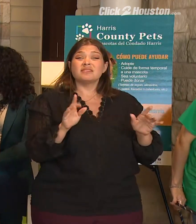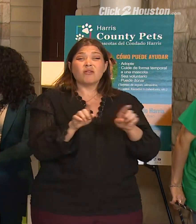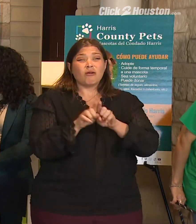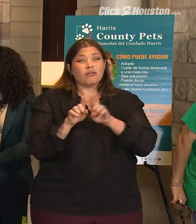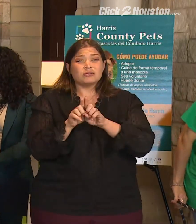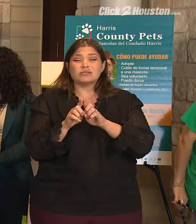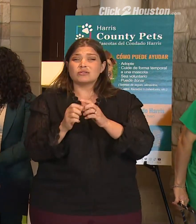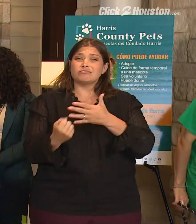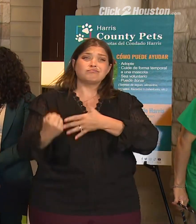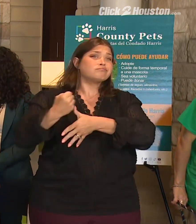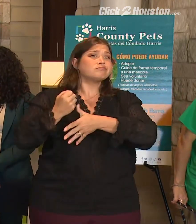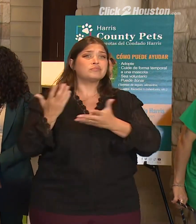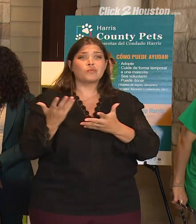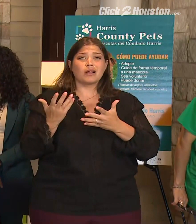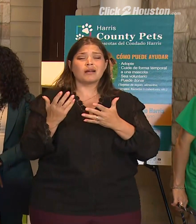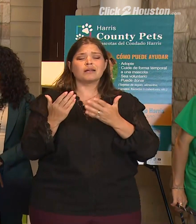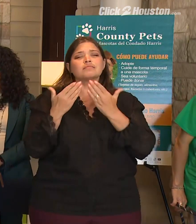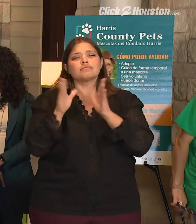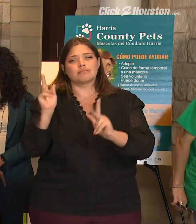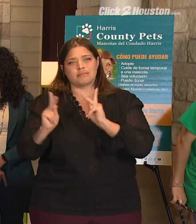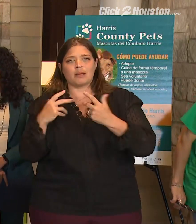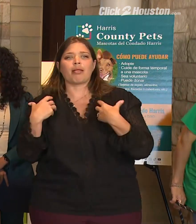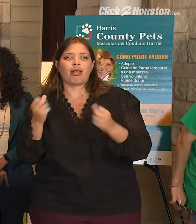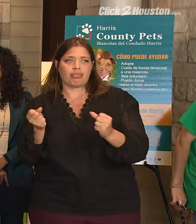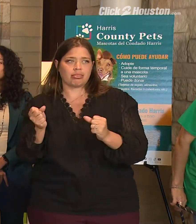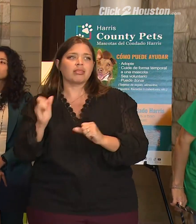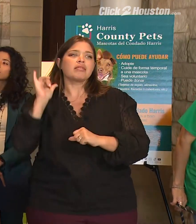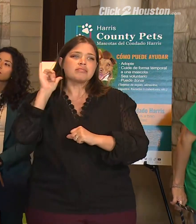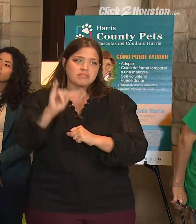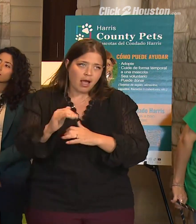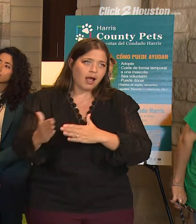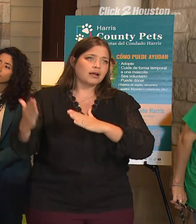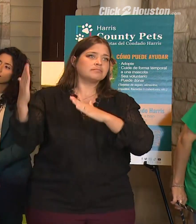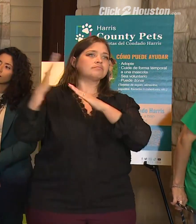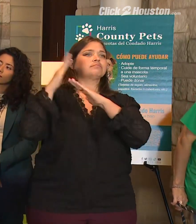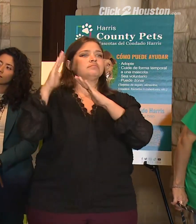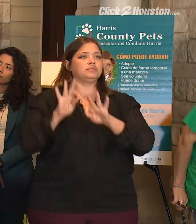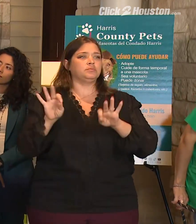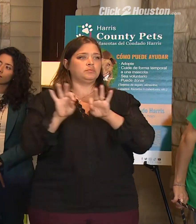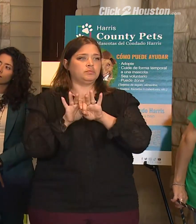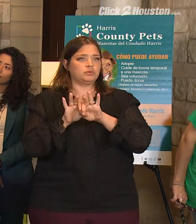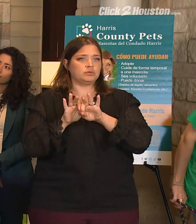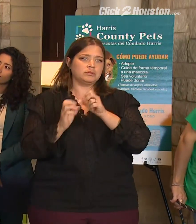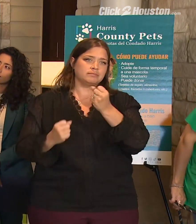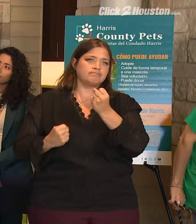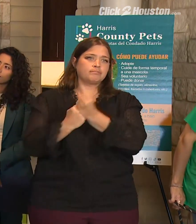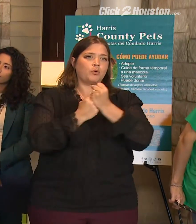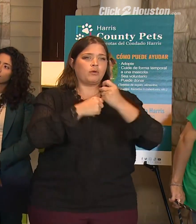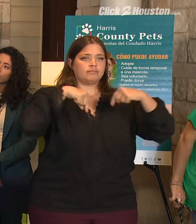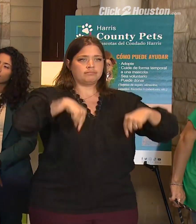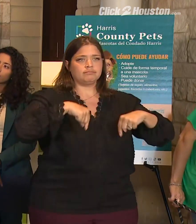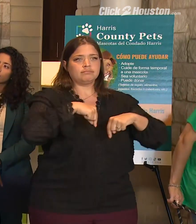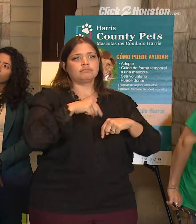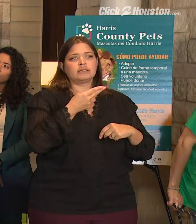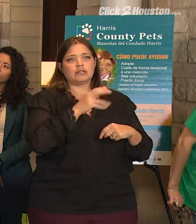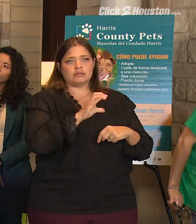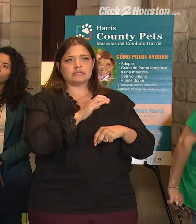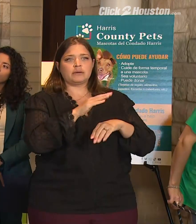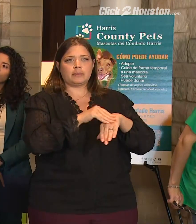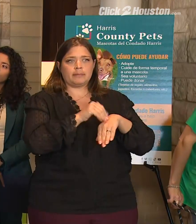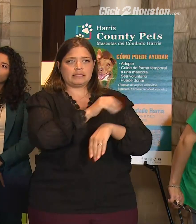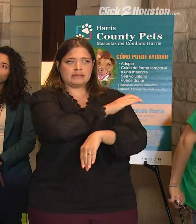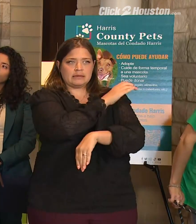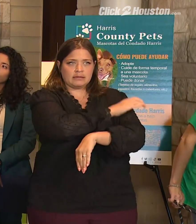that brings me here in support of our Harris County Pets Clinic. It's public health